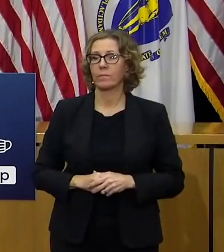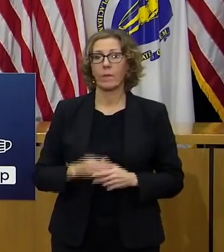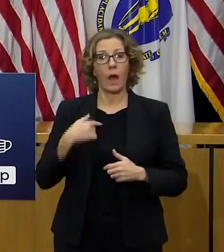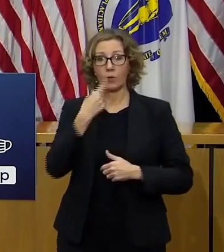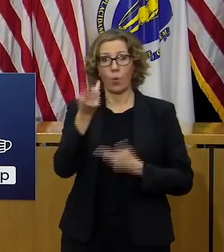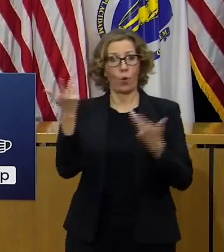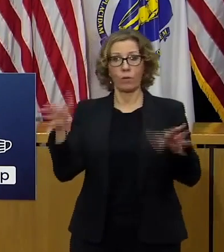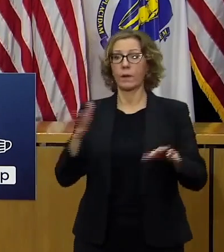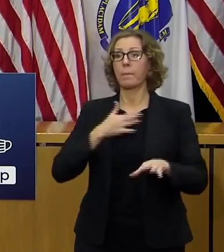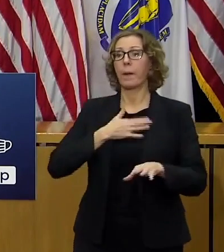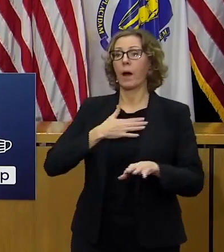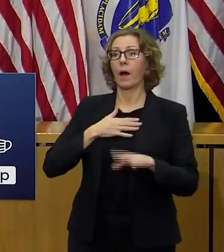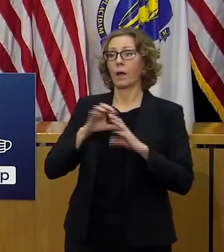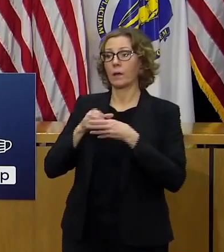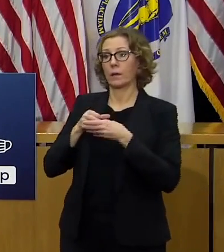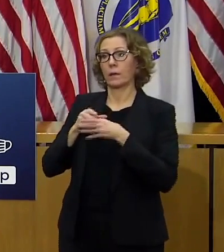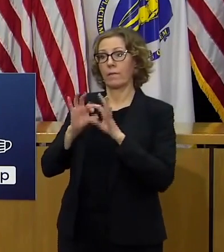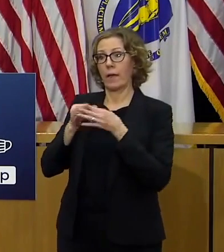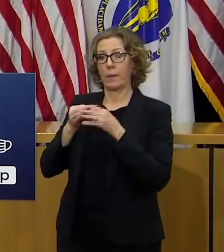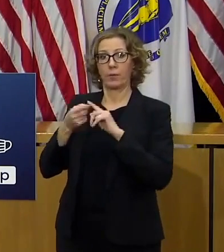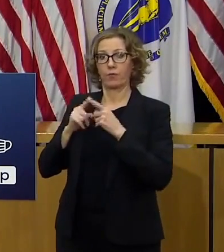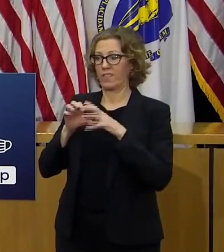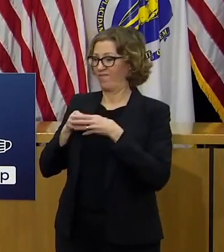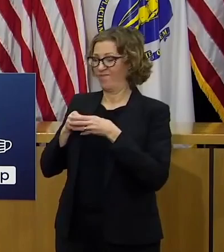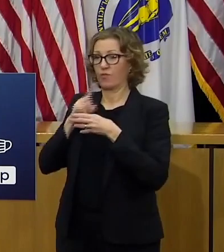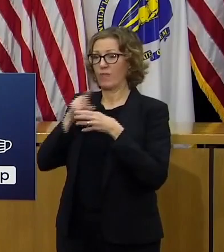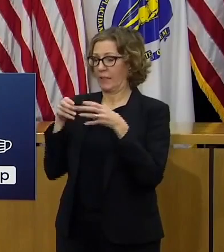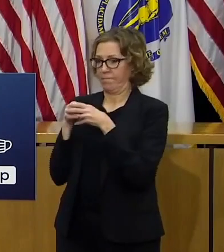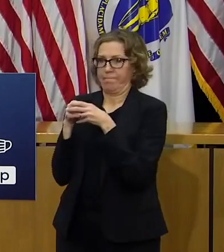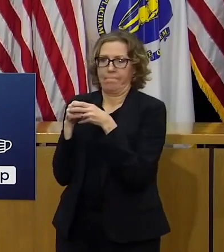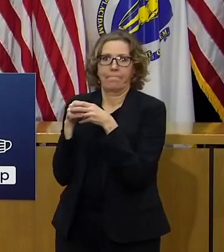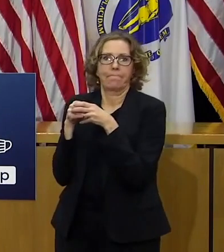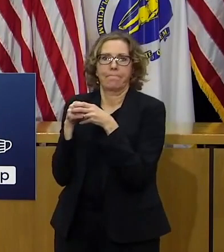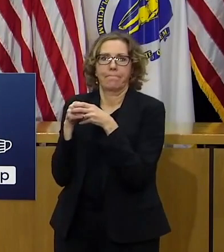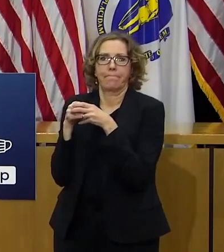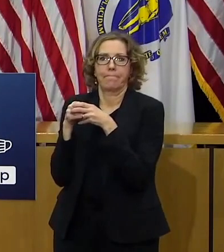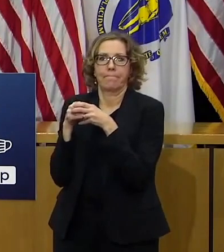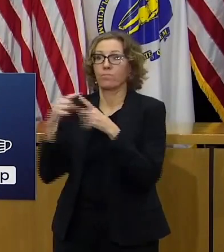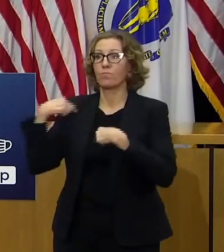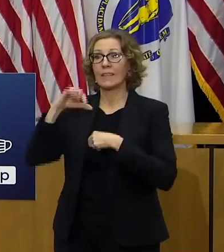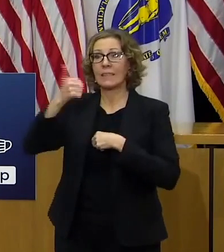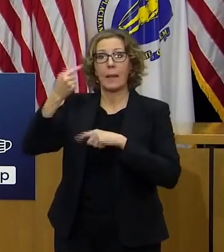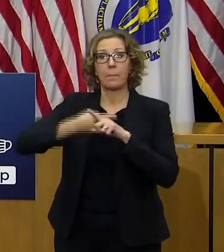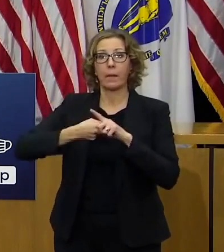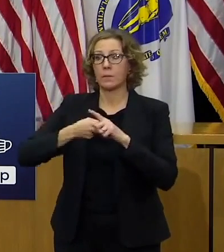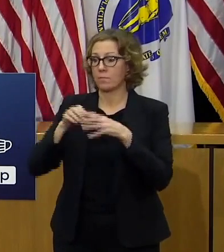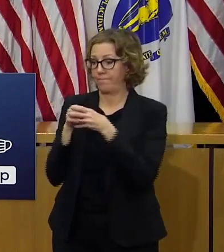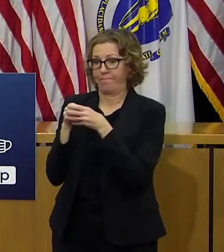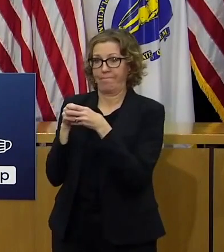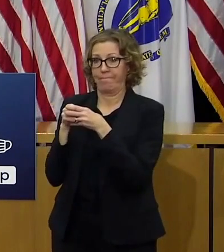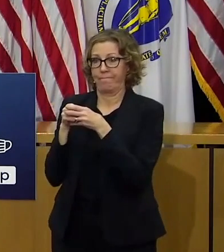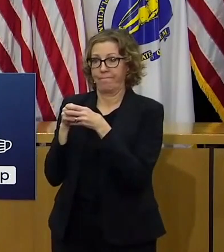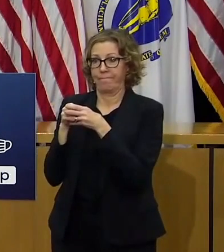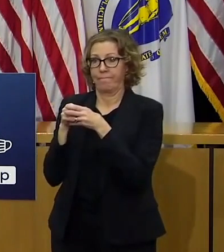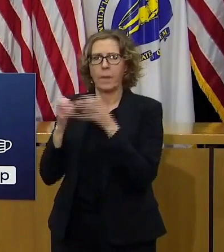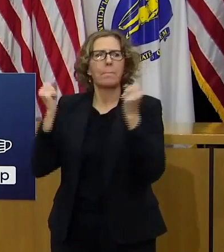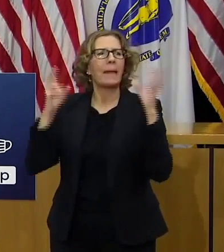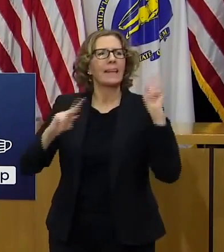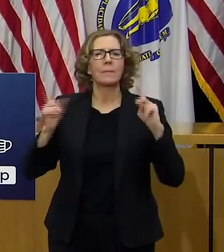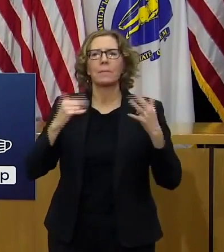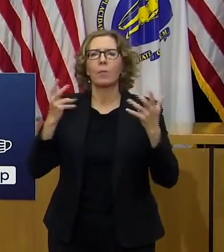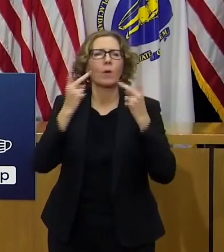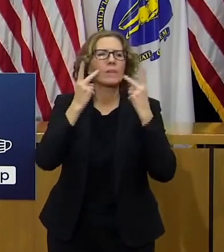over the course of the past 10 months there are lots of people we haven't seen in like forever